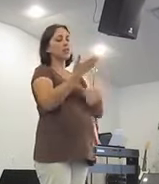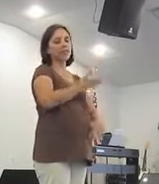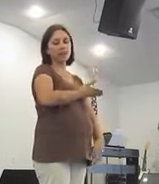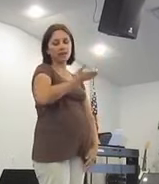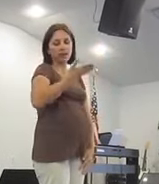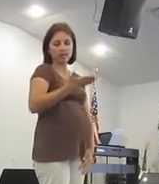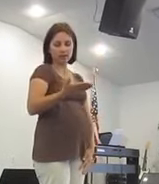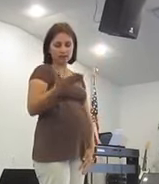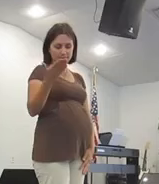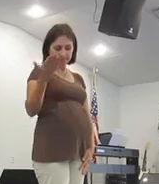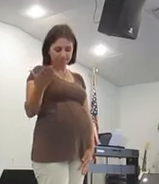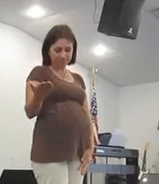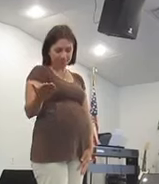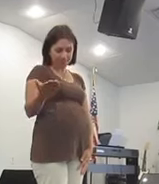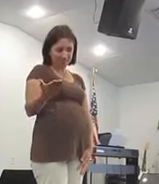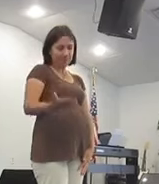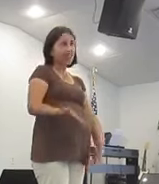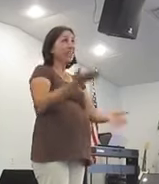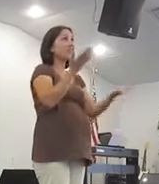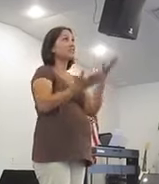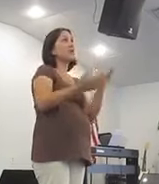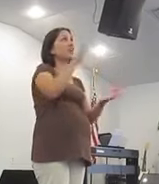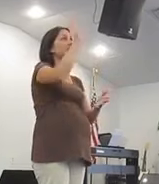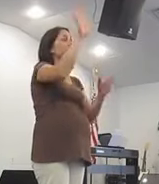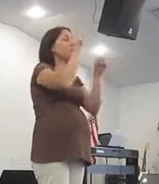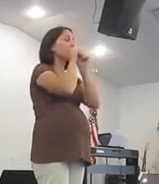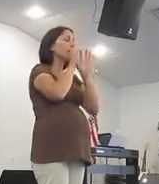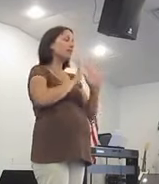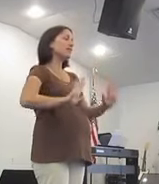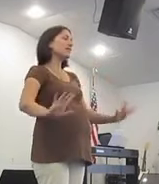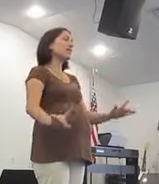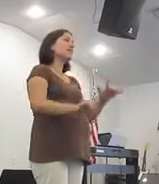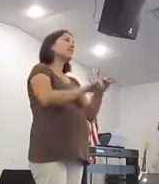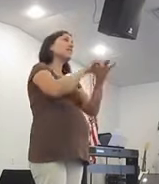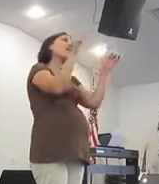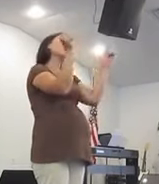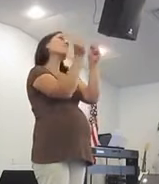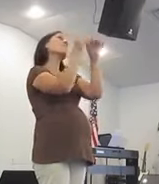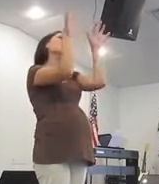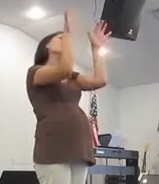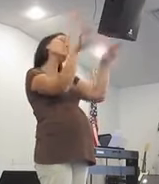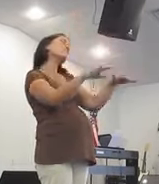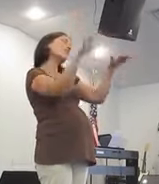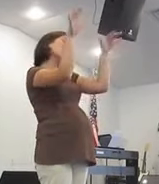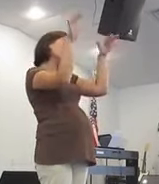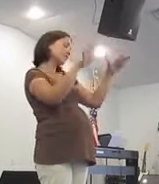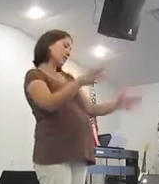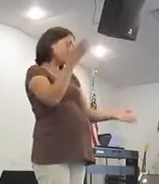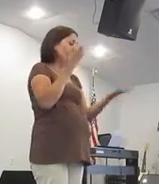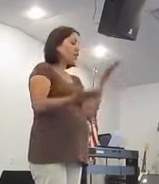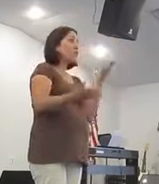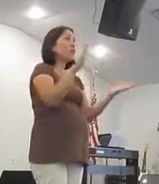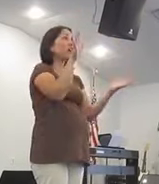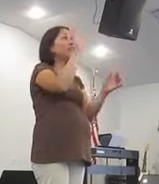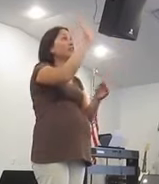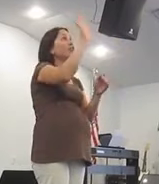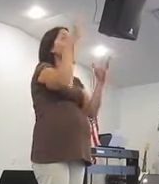things Cause what if your blessings come through raindrops? What if your